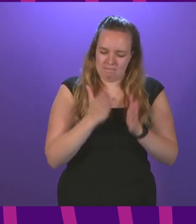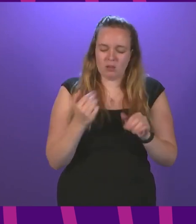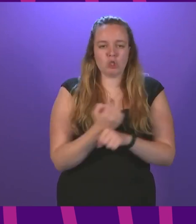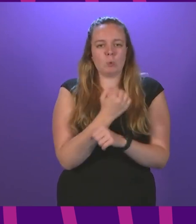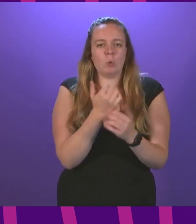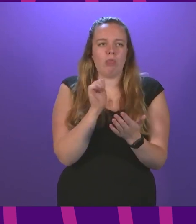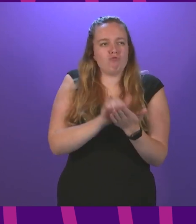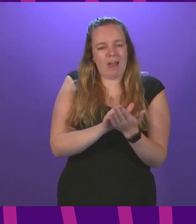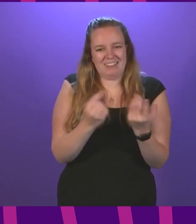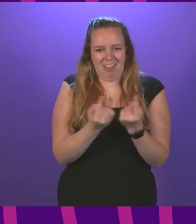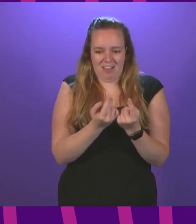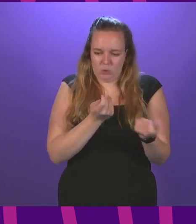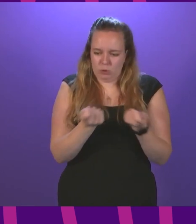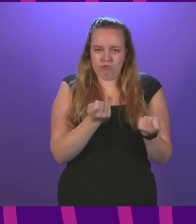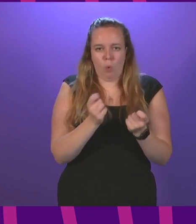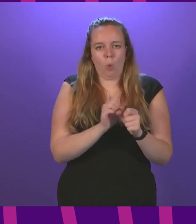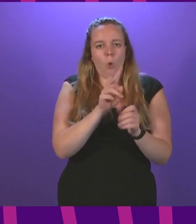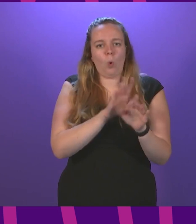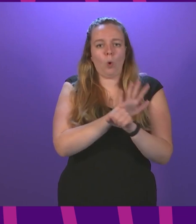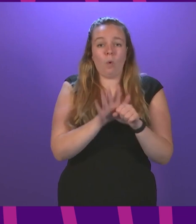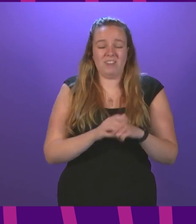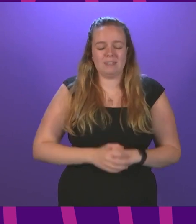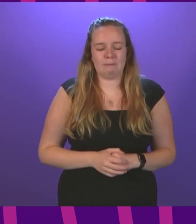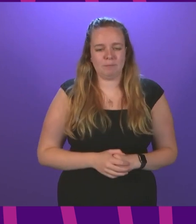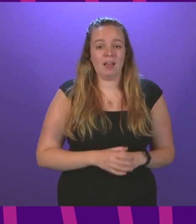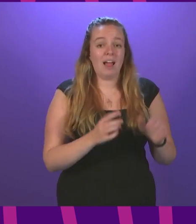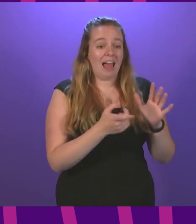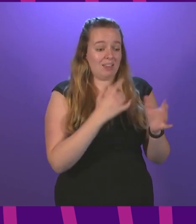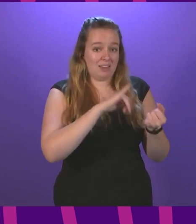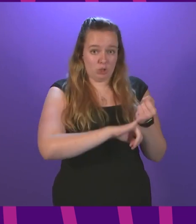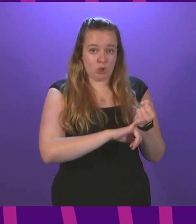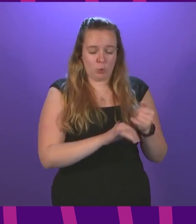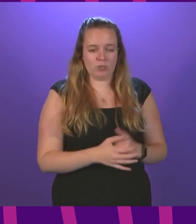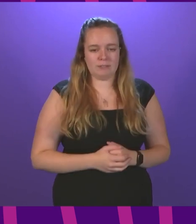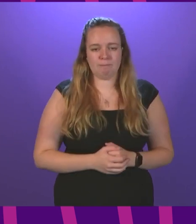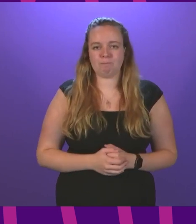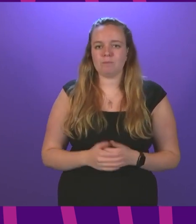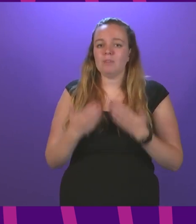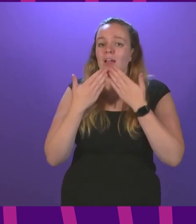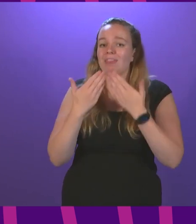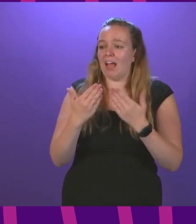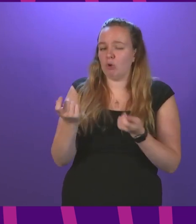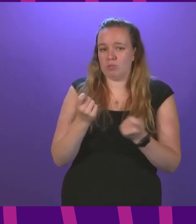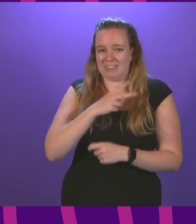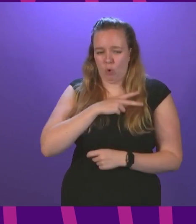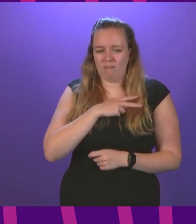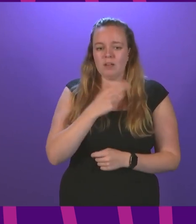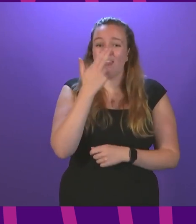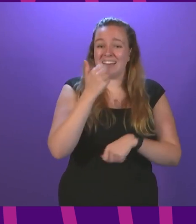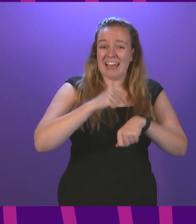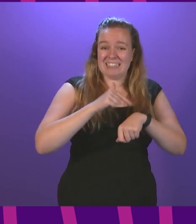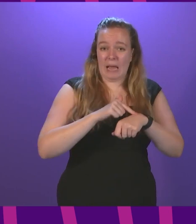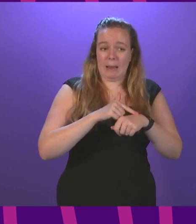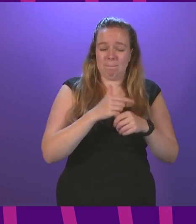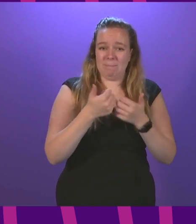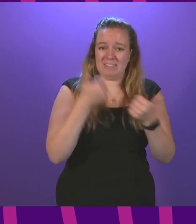right things to keep Covid under control Alexander Stewart to be followed by Gillian Martin thank you presiding officer the night time industries association